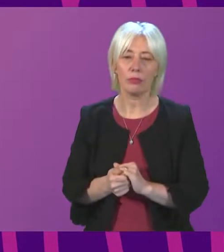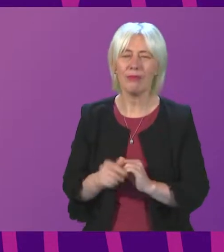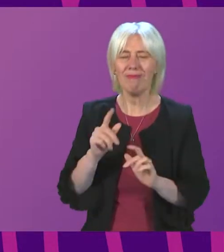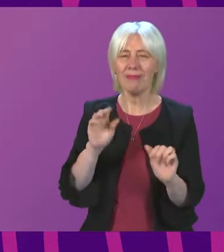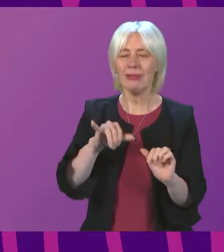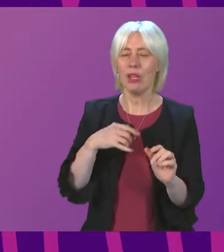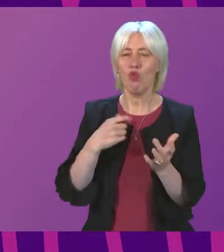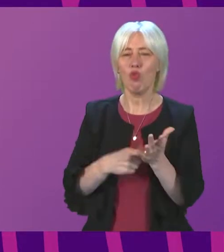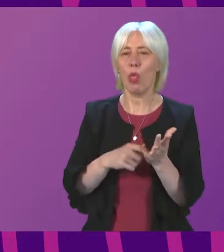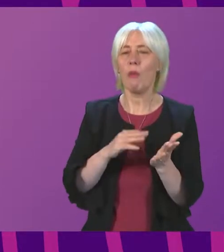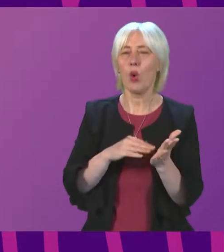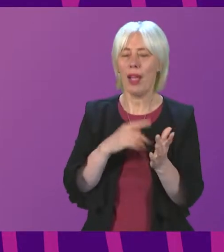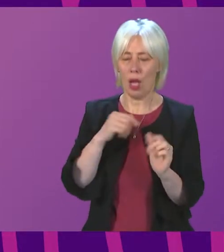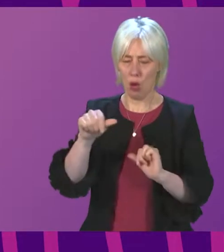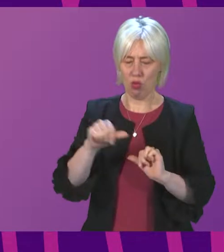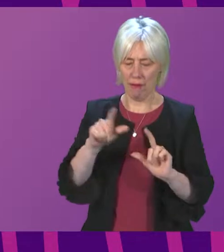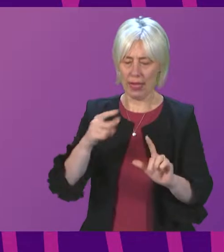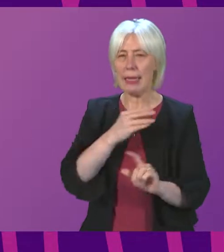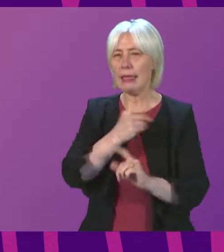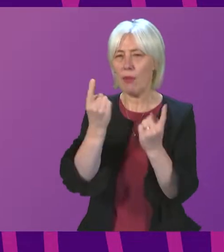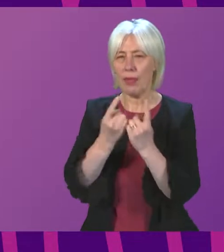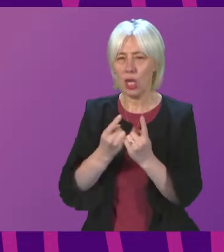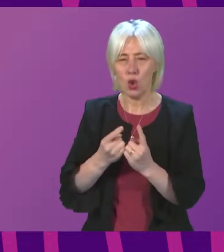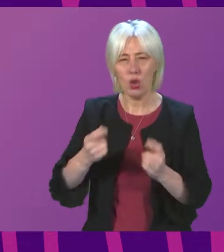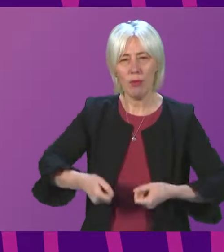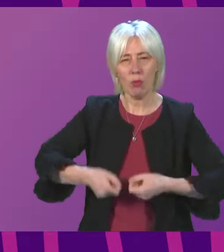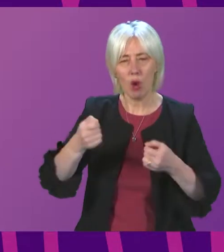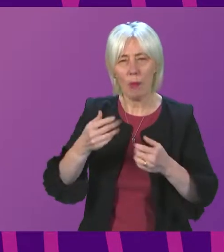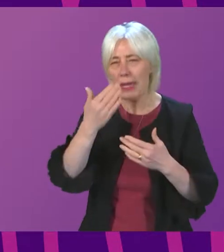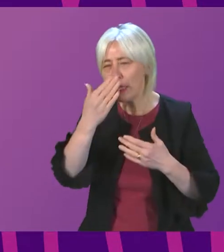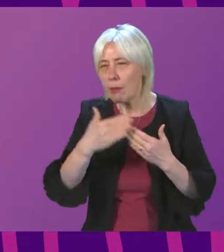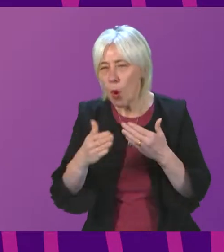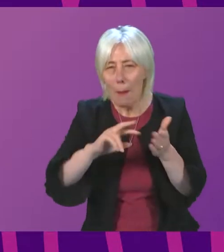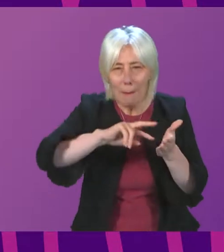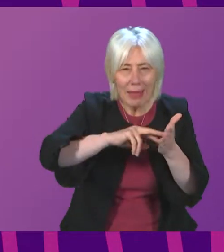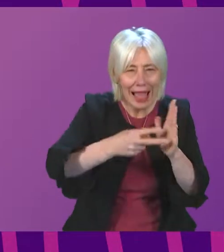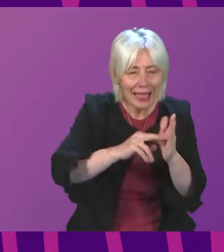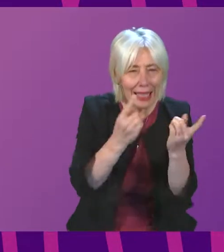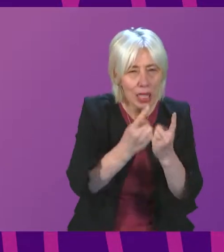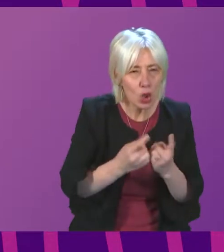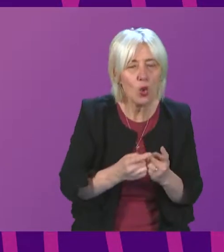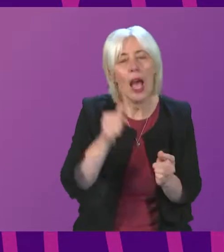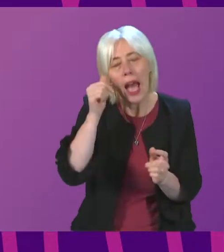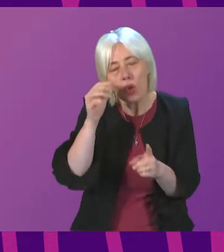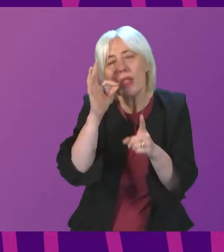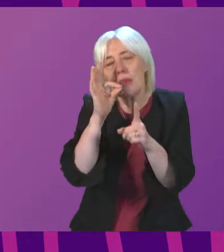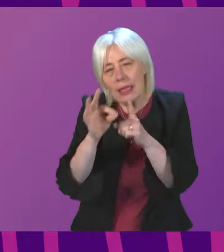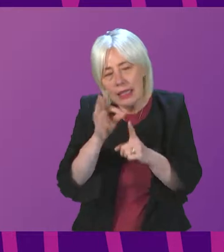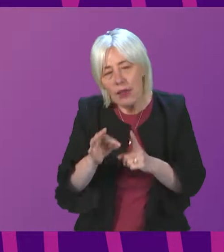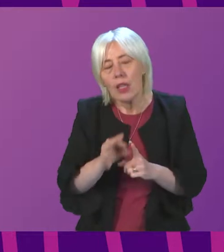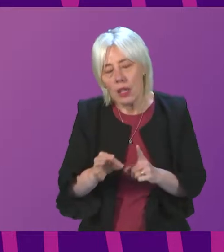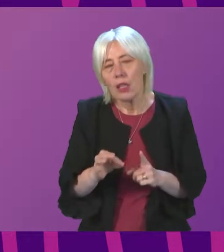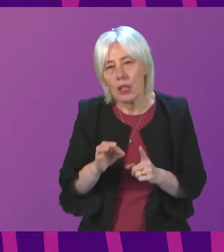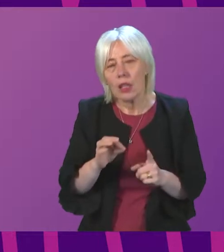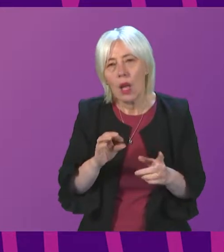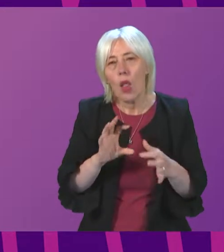briefly, the issues that seem to be raised feel to me a bit more like a planning issue, rather than, although it's specifically about, excuse me,